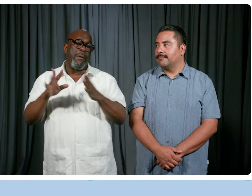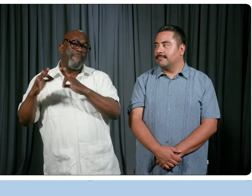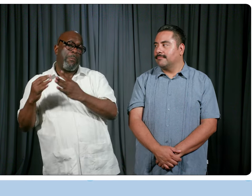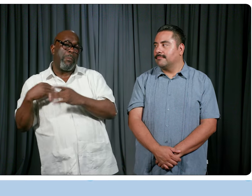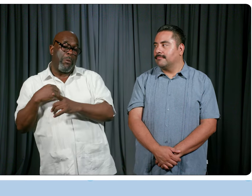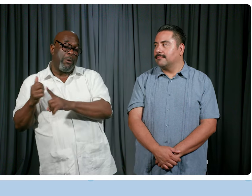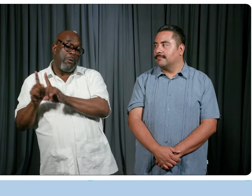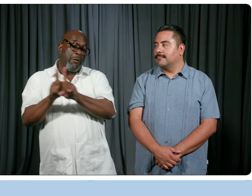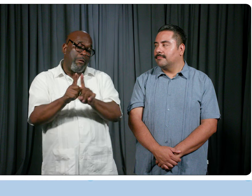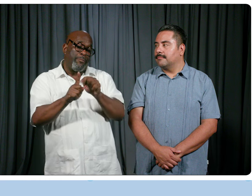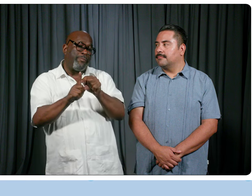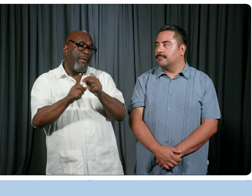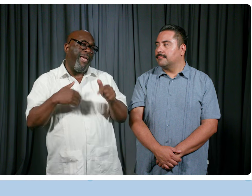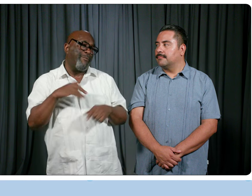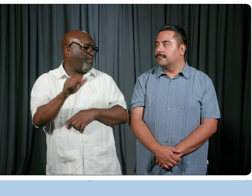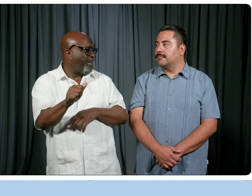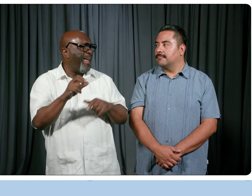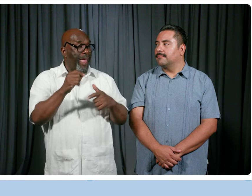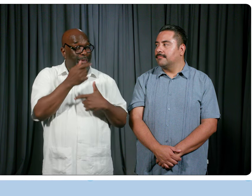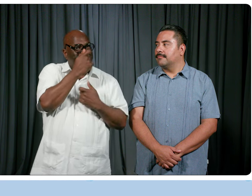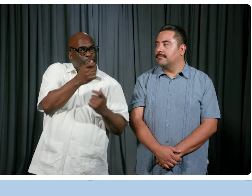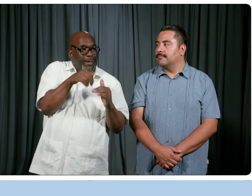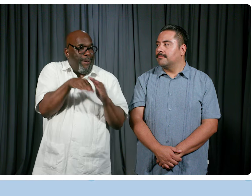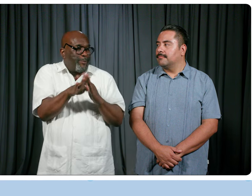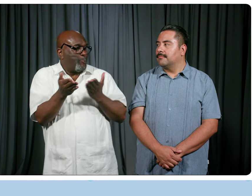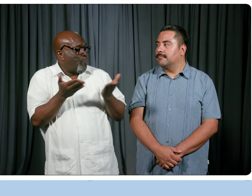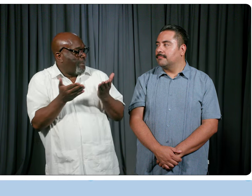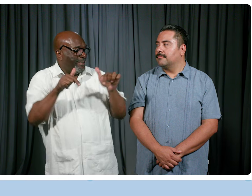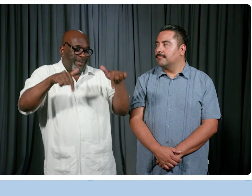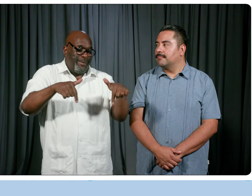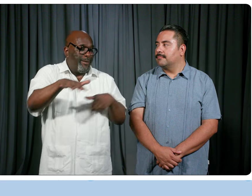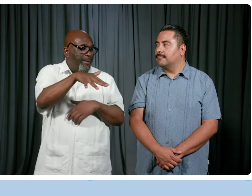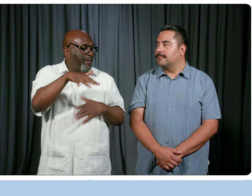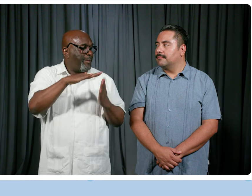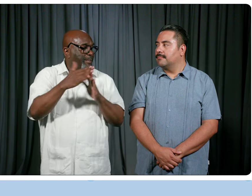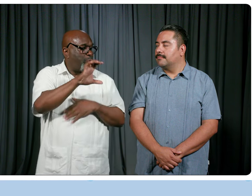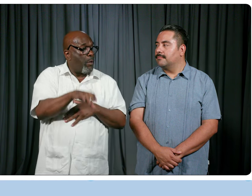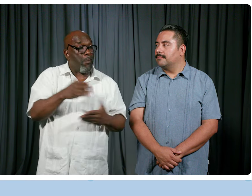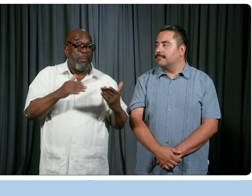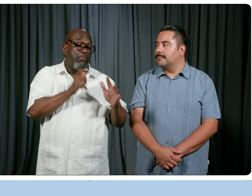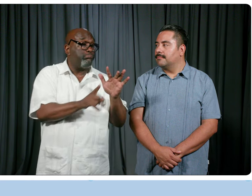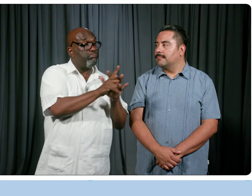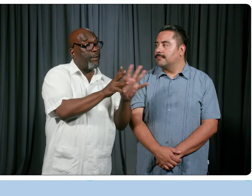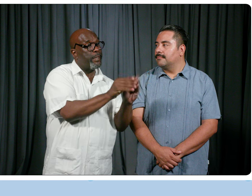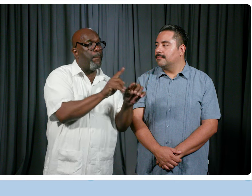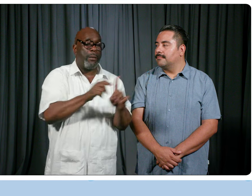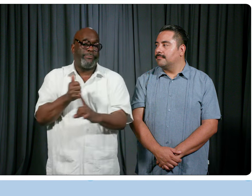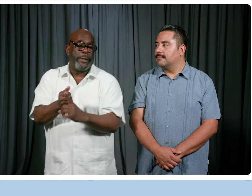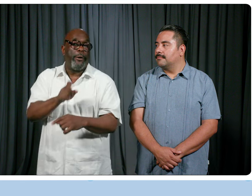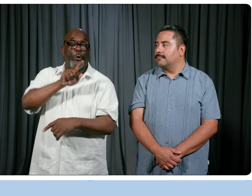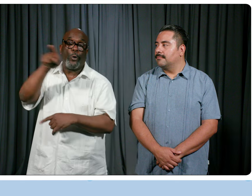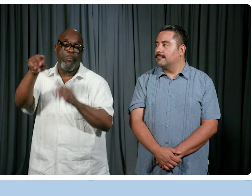who's coming with them that has a disability and is interested in accessing services here in Chicago, you know, may not be attending the convention, but will